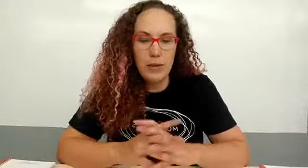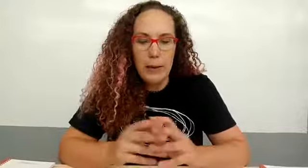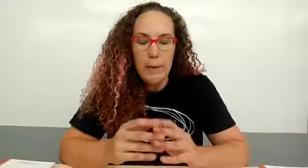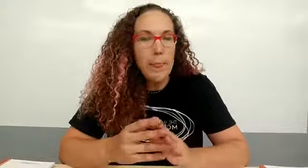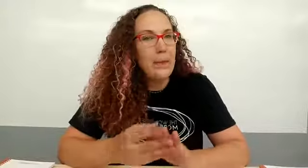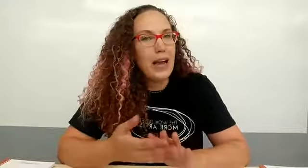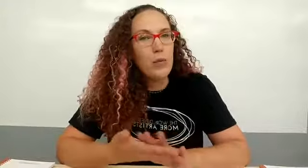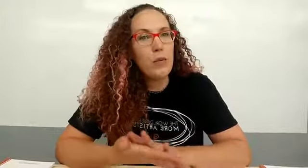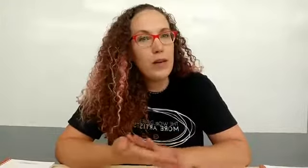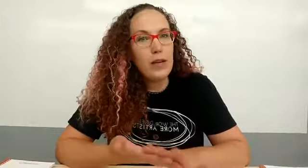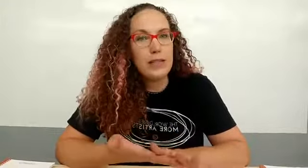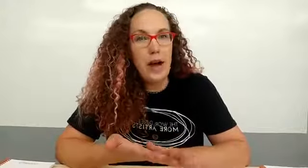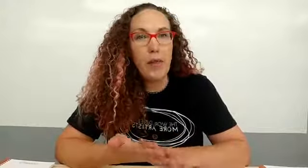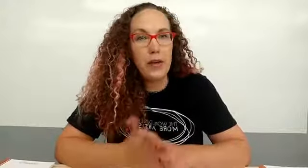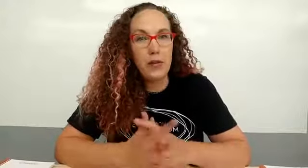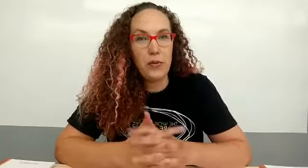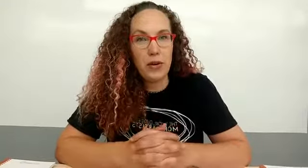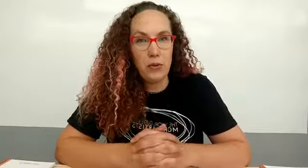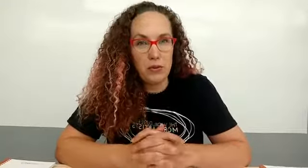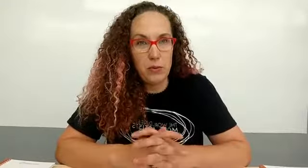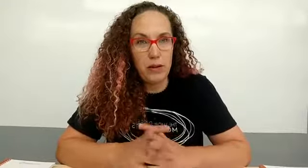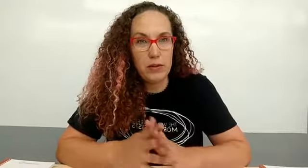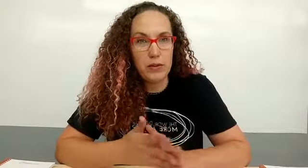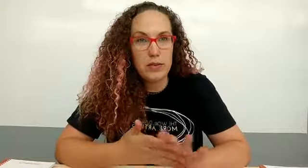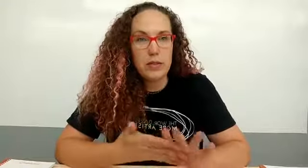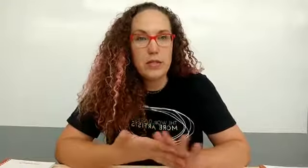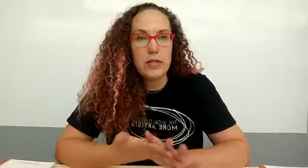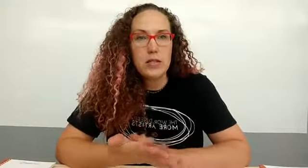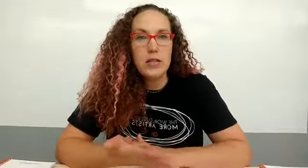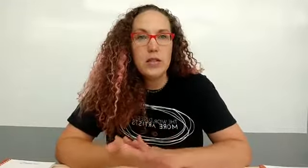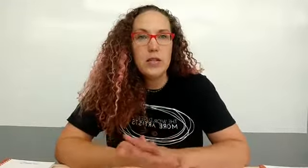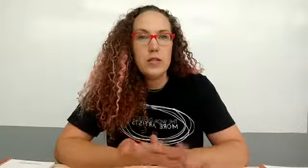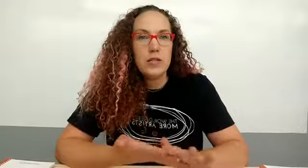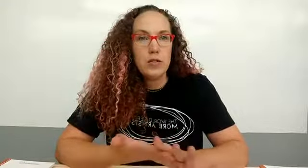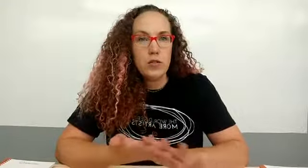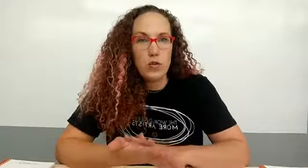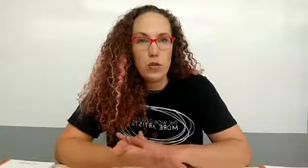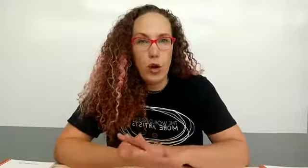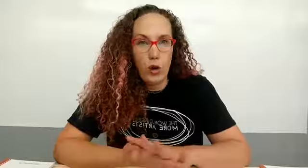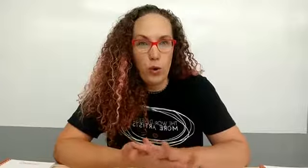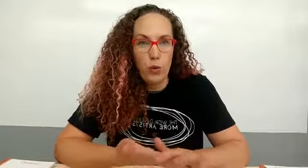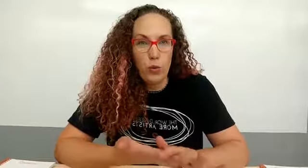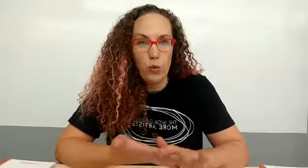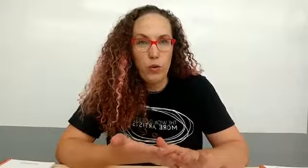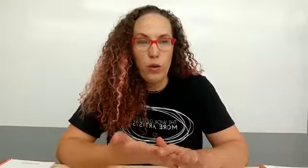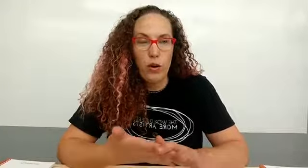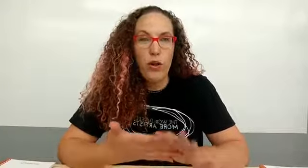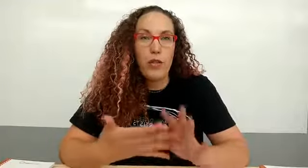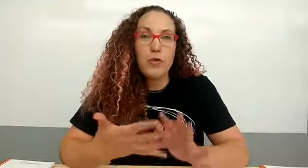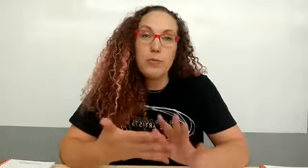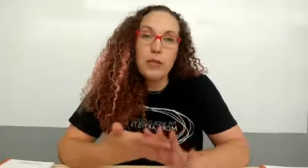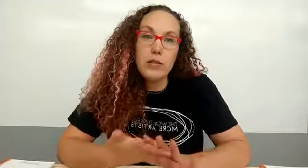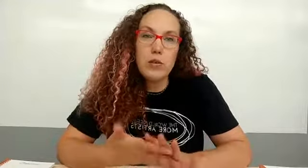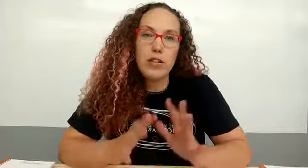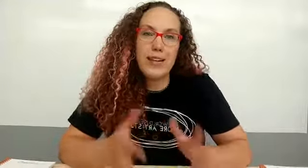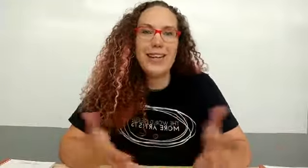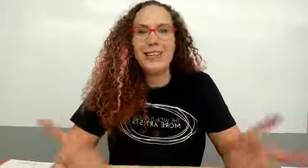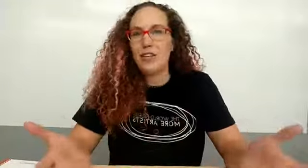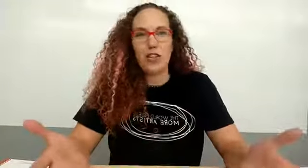it but i really doubt that your three-year-olds will so those preschoolers are going to need a teacher